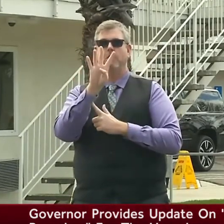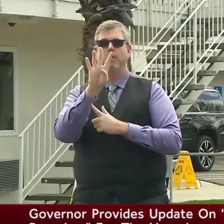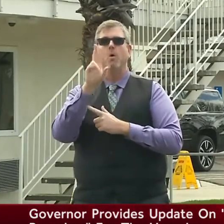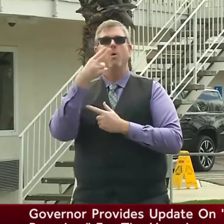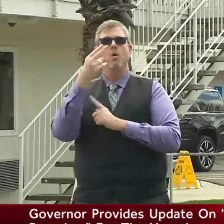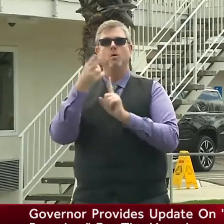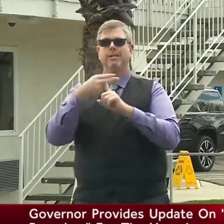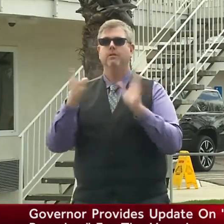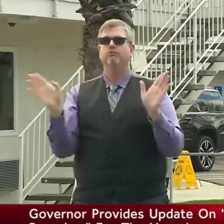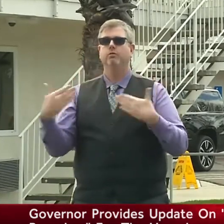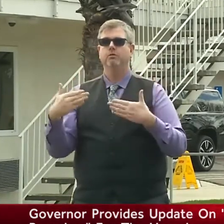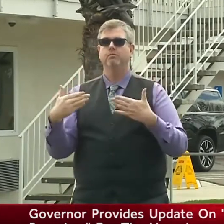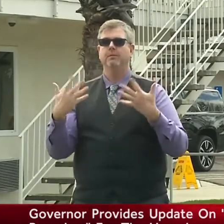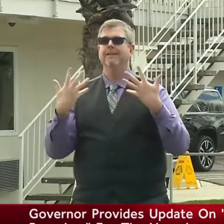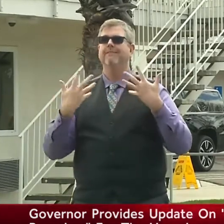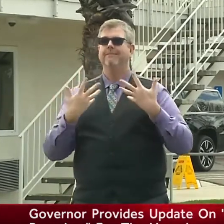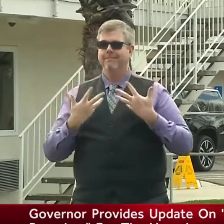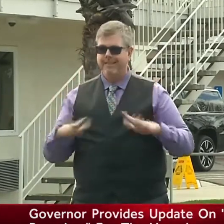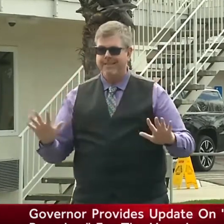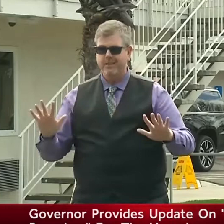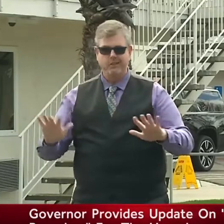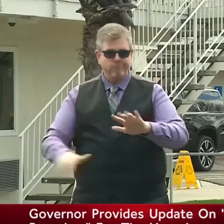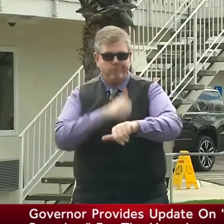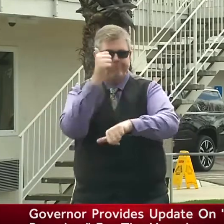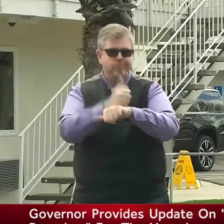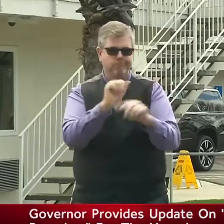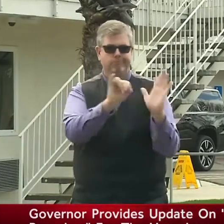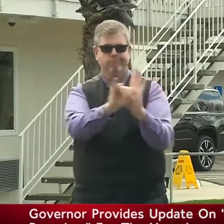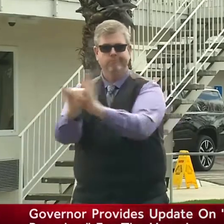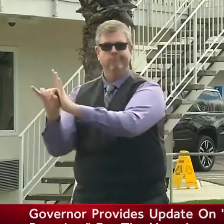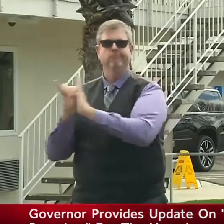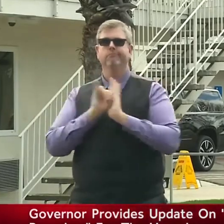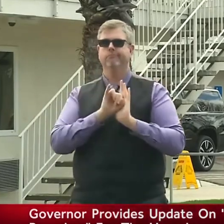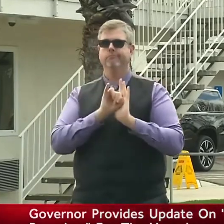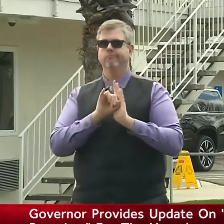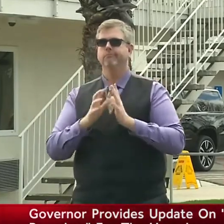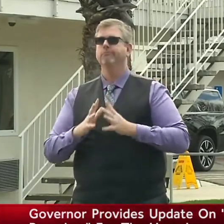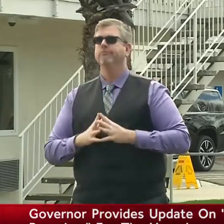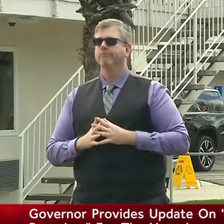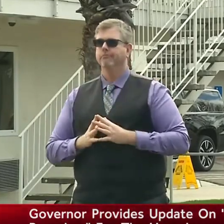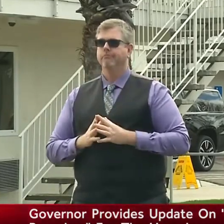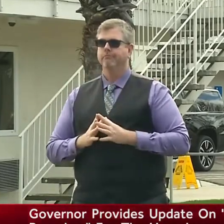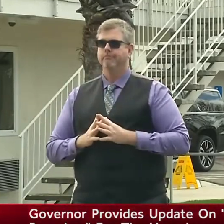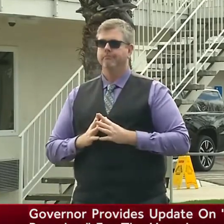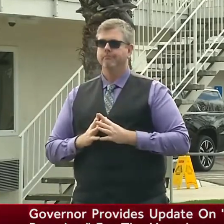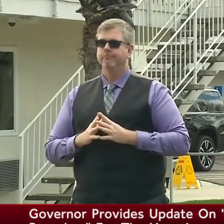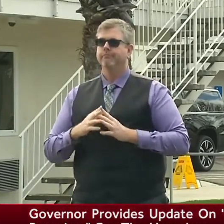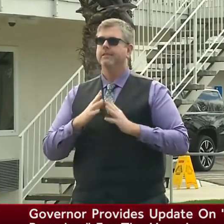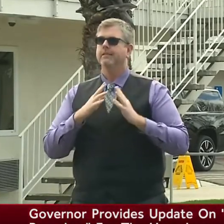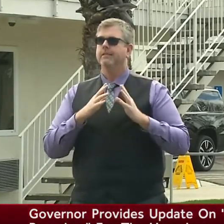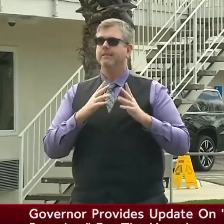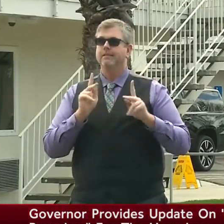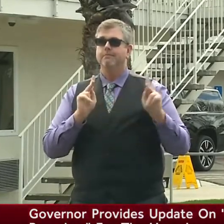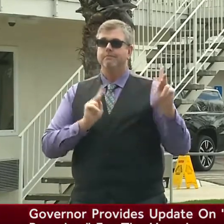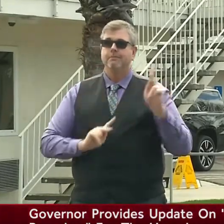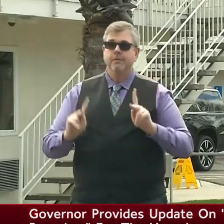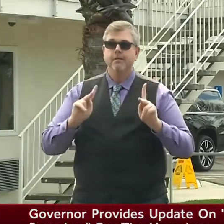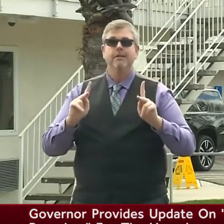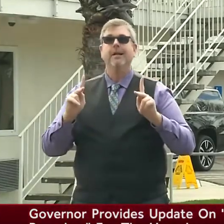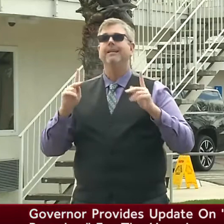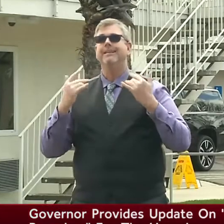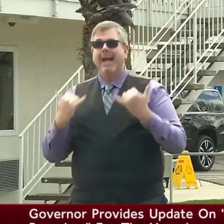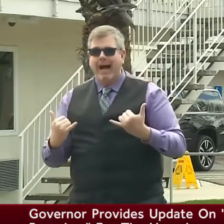been procured. 4,211 individuals are now inside off the streets